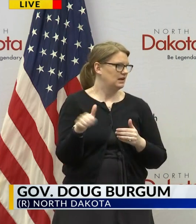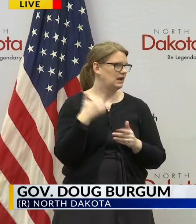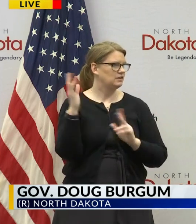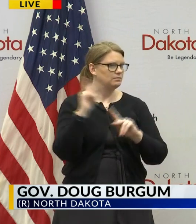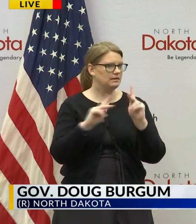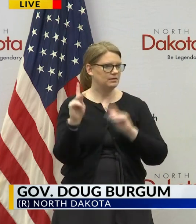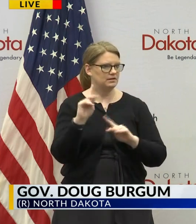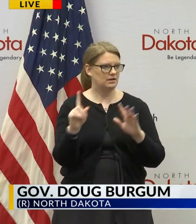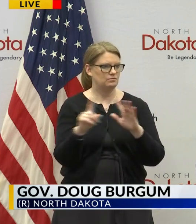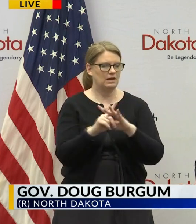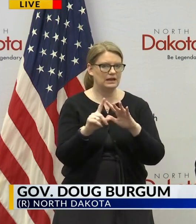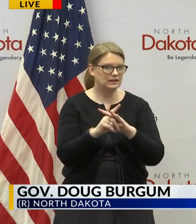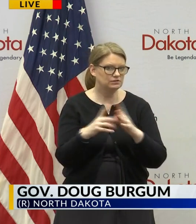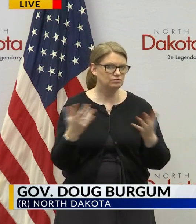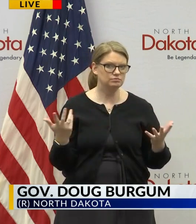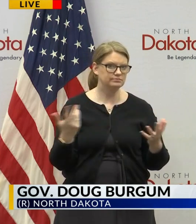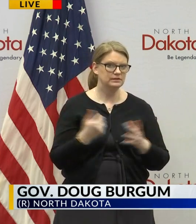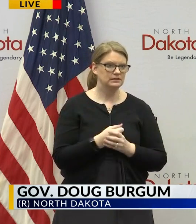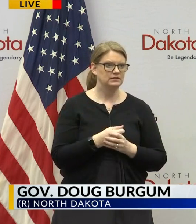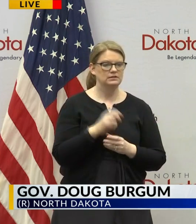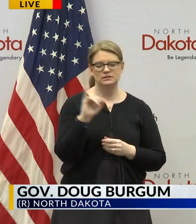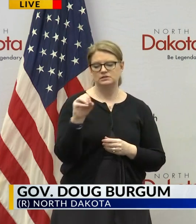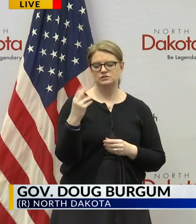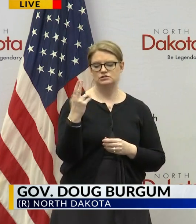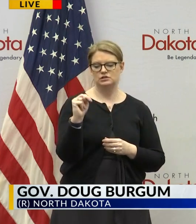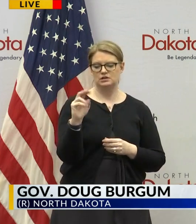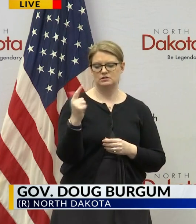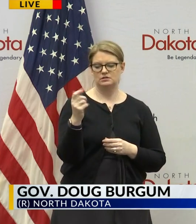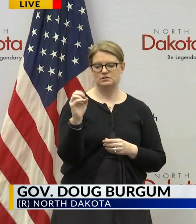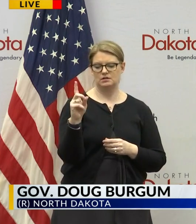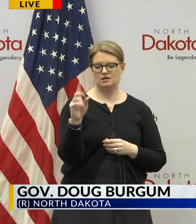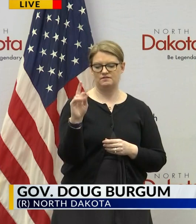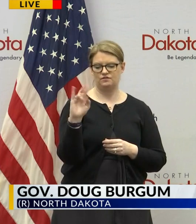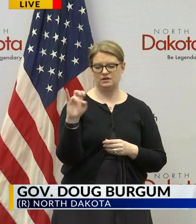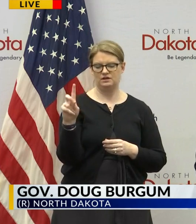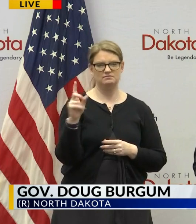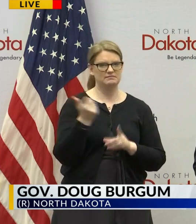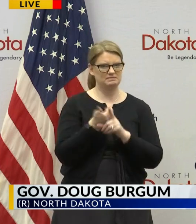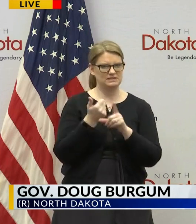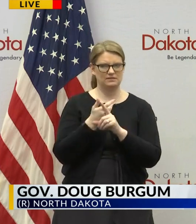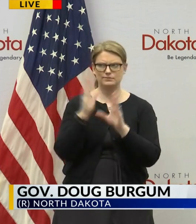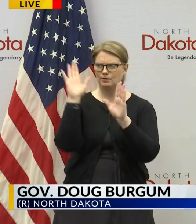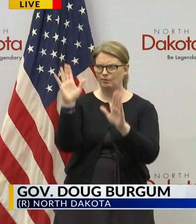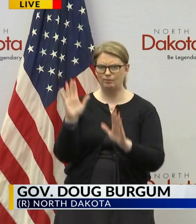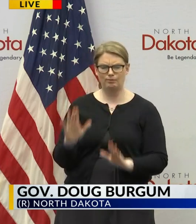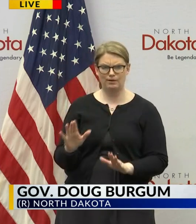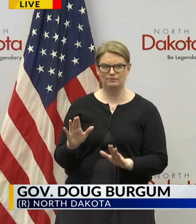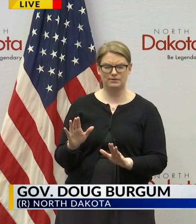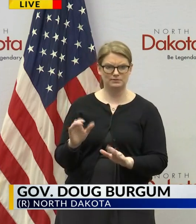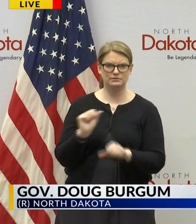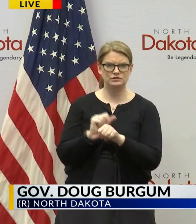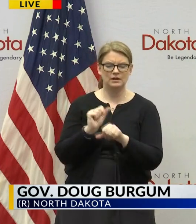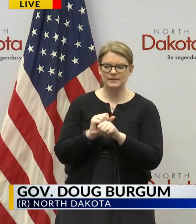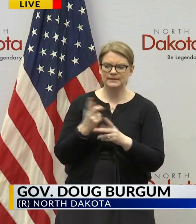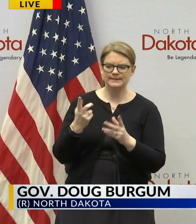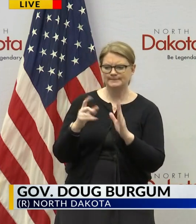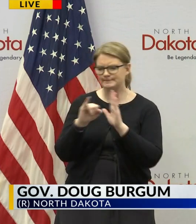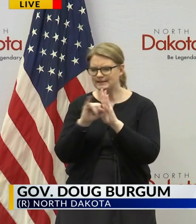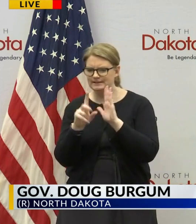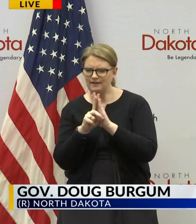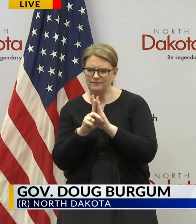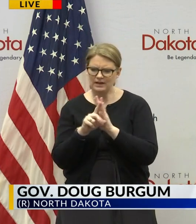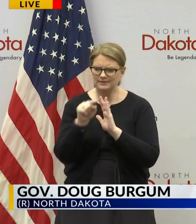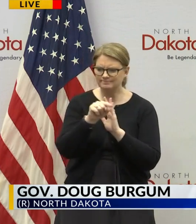again John Godfrey insurance commissioner been a great example he's identifying things that are in the way of